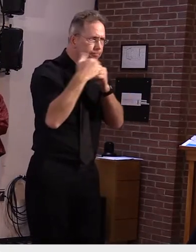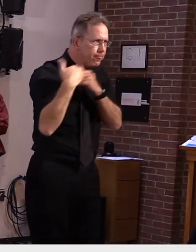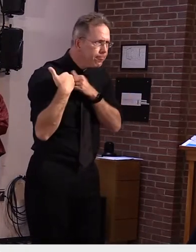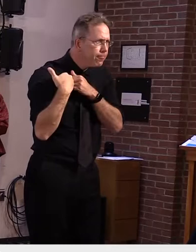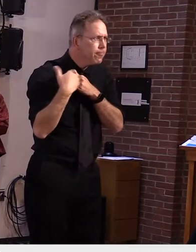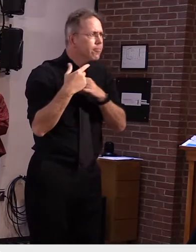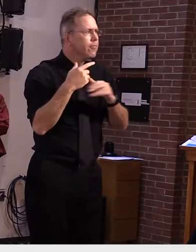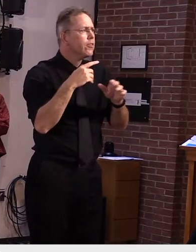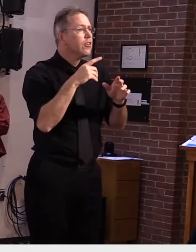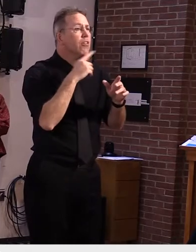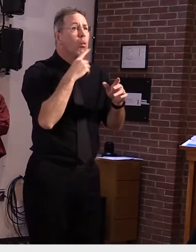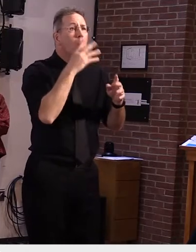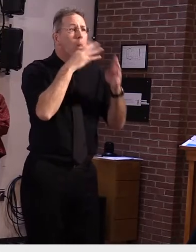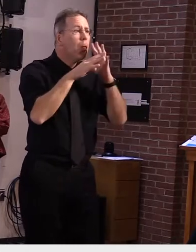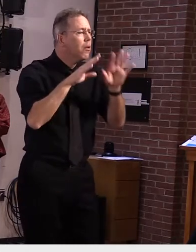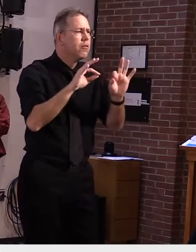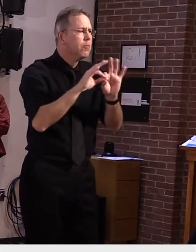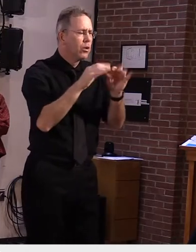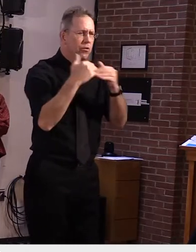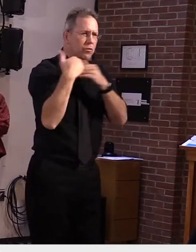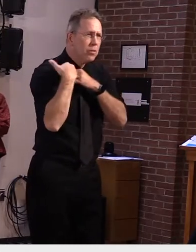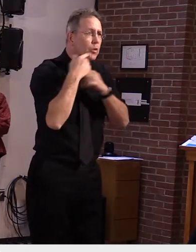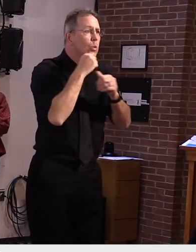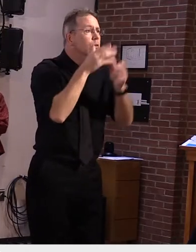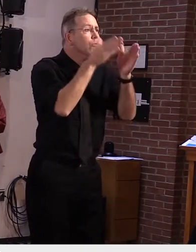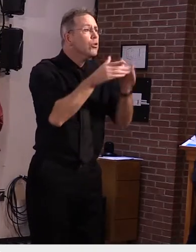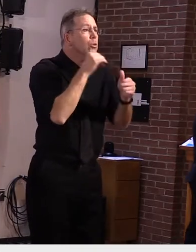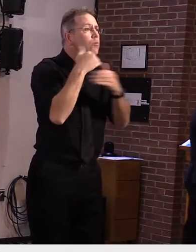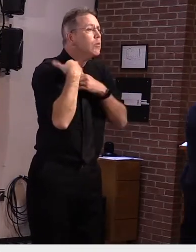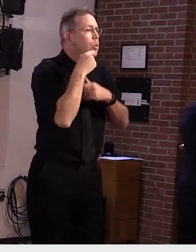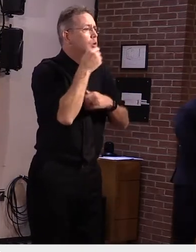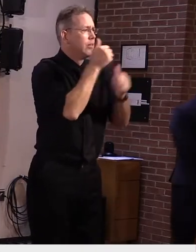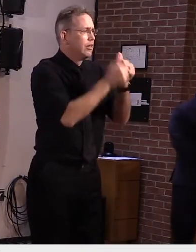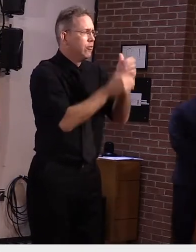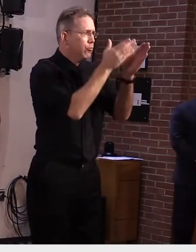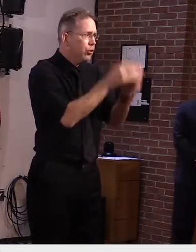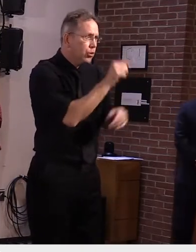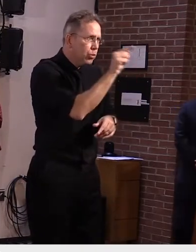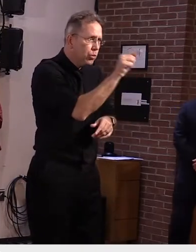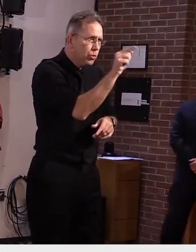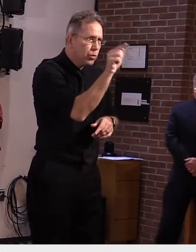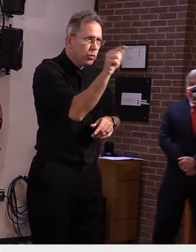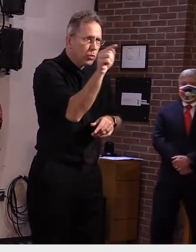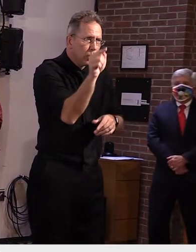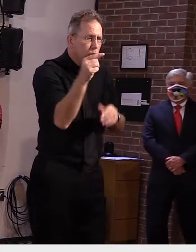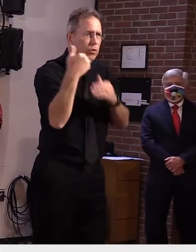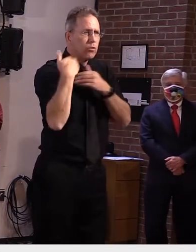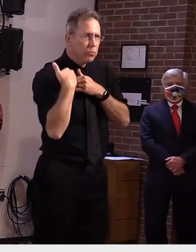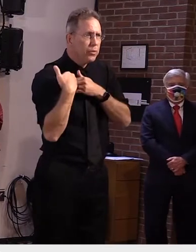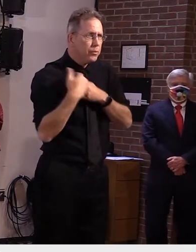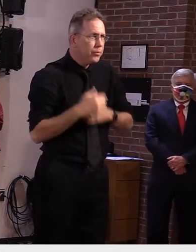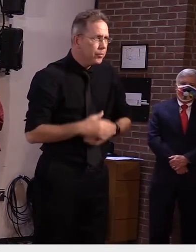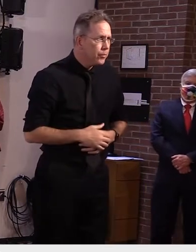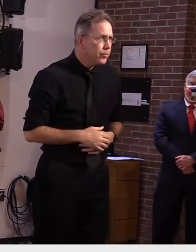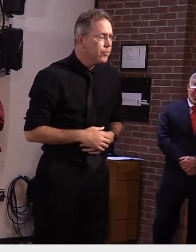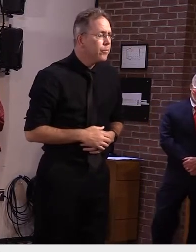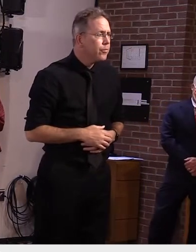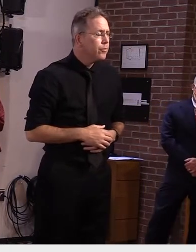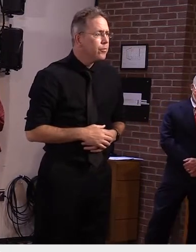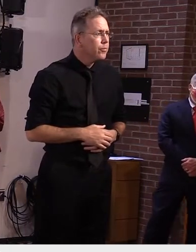this lightly uh we're impacting other people's lives um so just adhere to the guidelines and we'll be okay